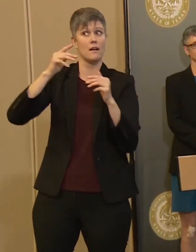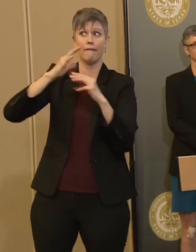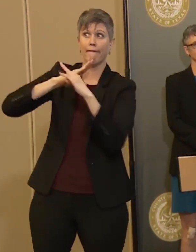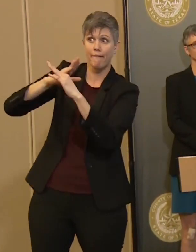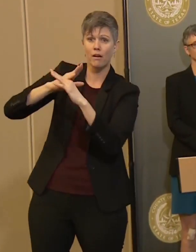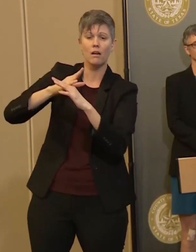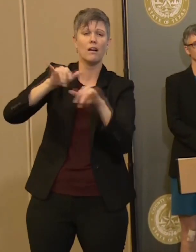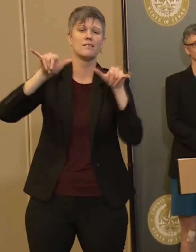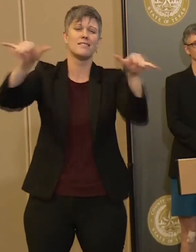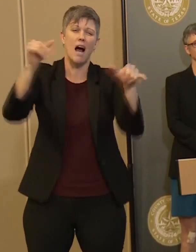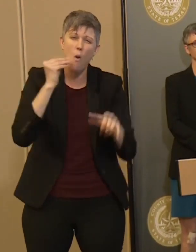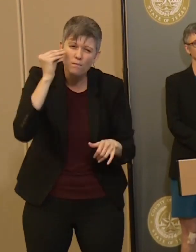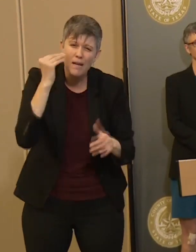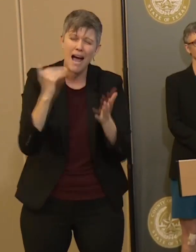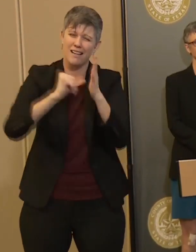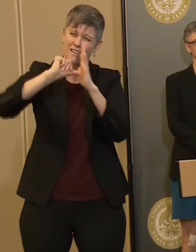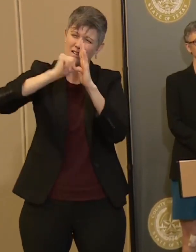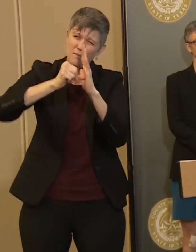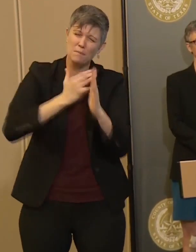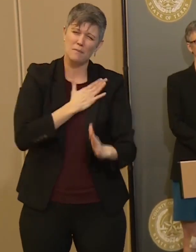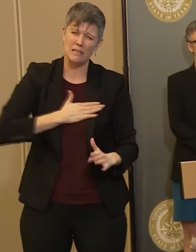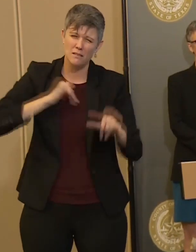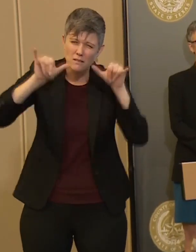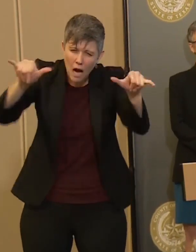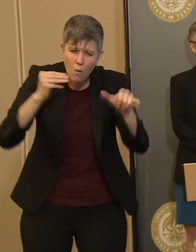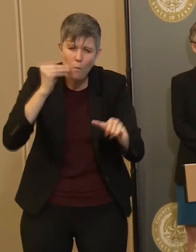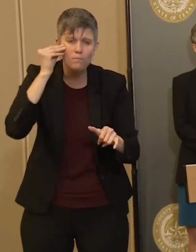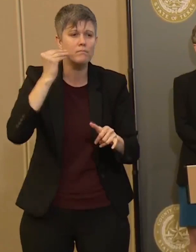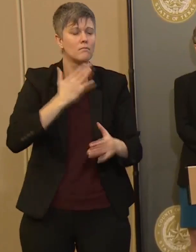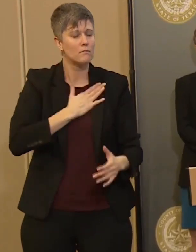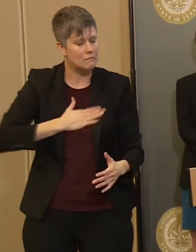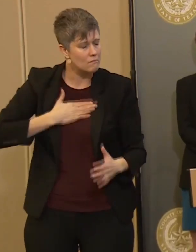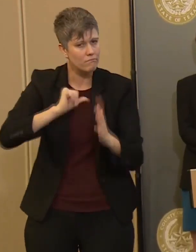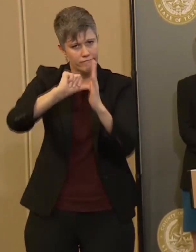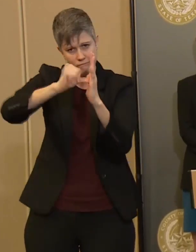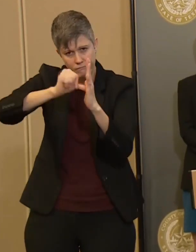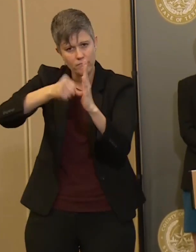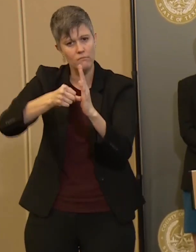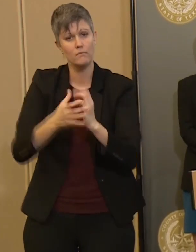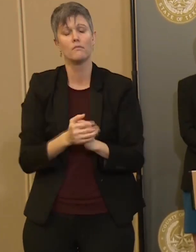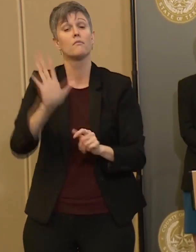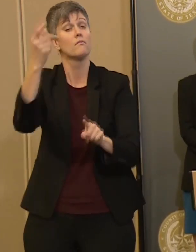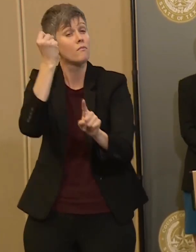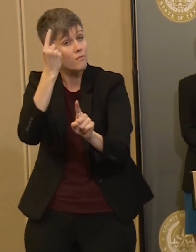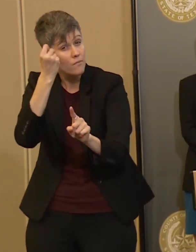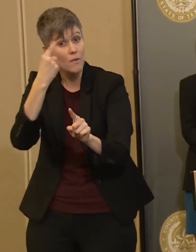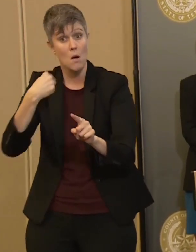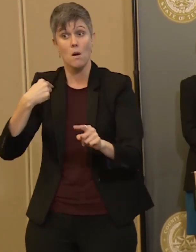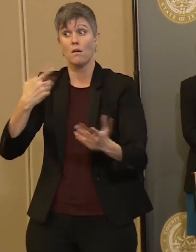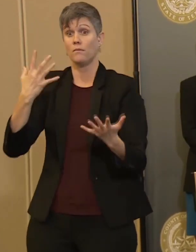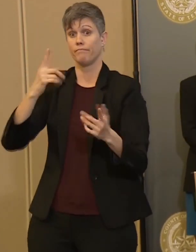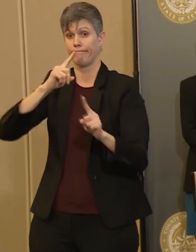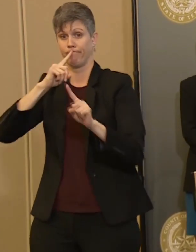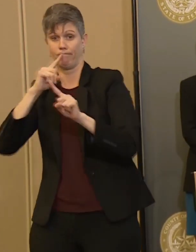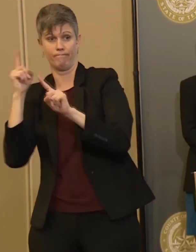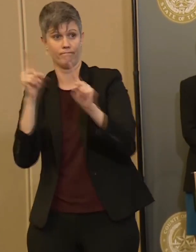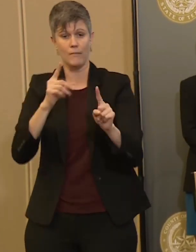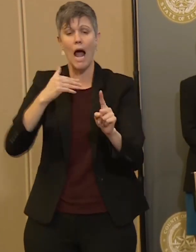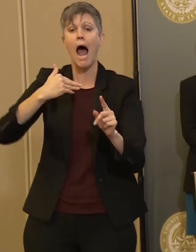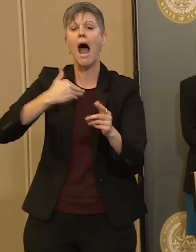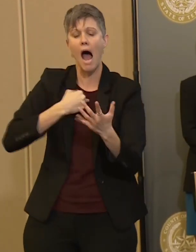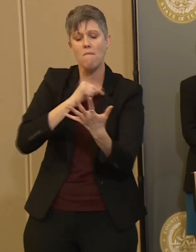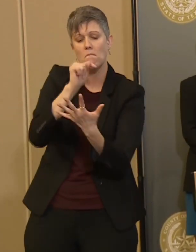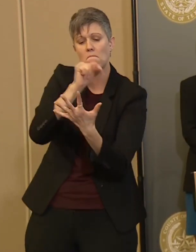the degree that you can, everybody should be staying home. Now, the orders that we have have exceptions. Obviously,